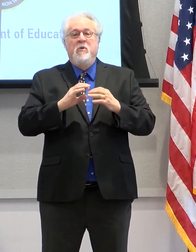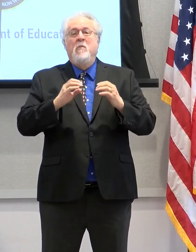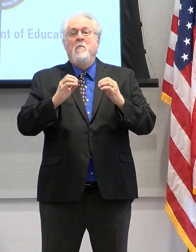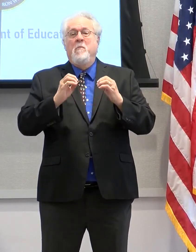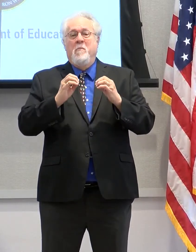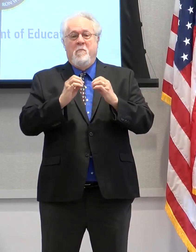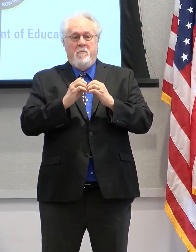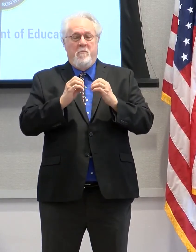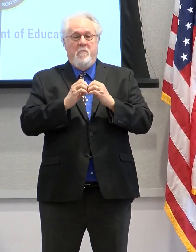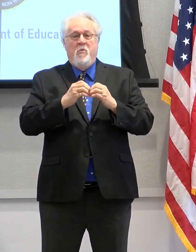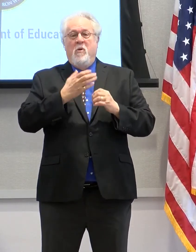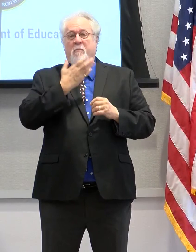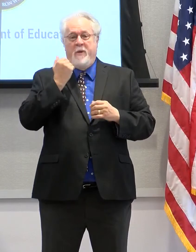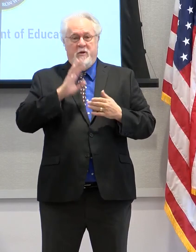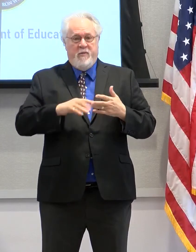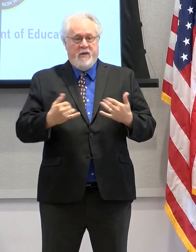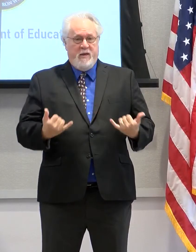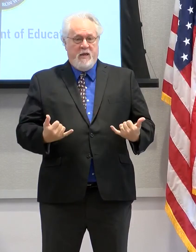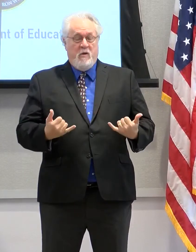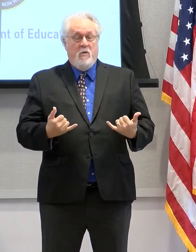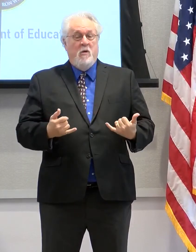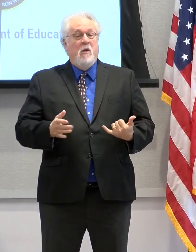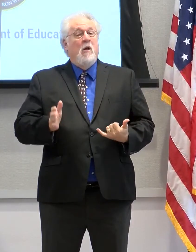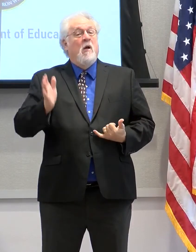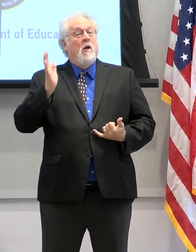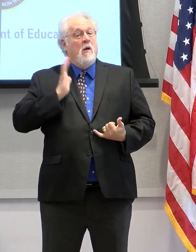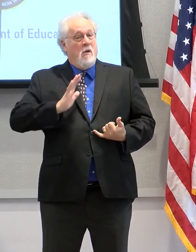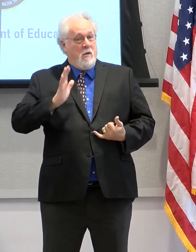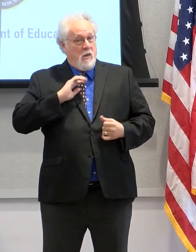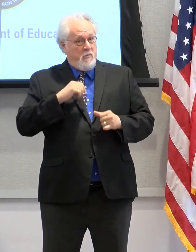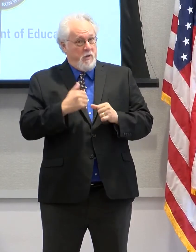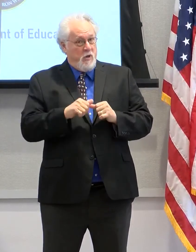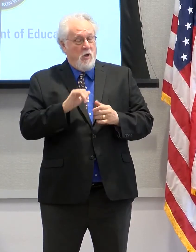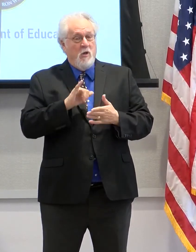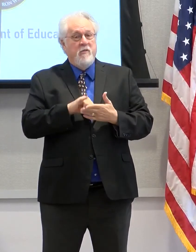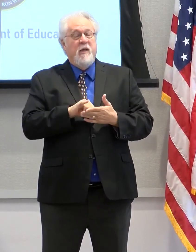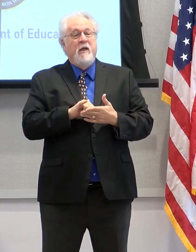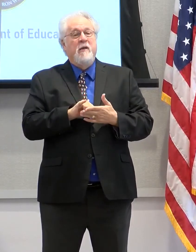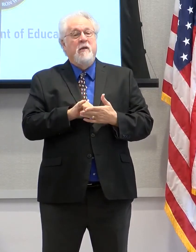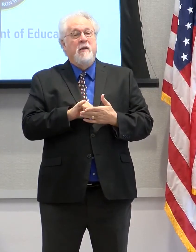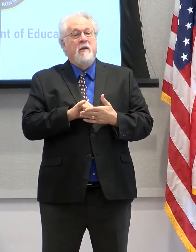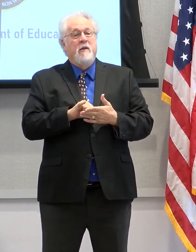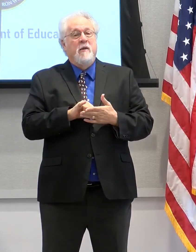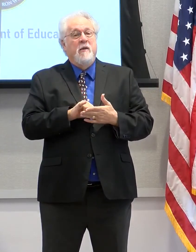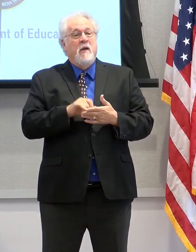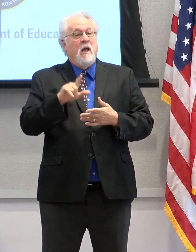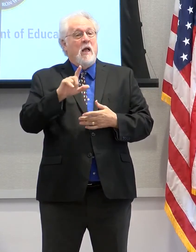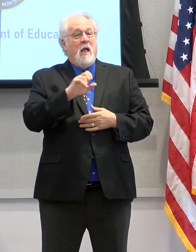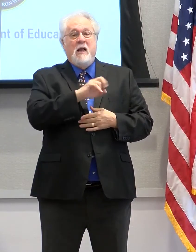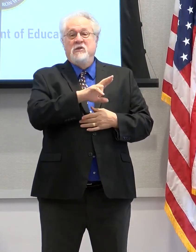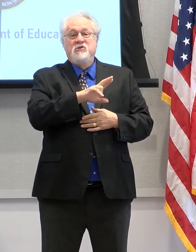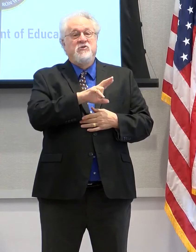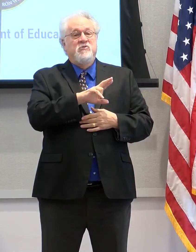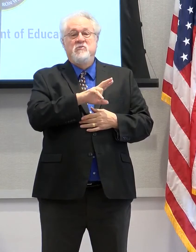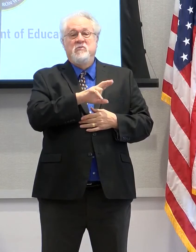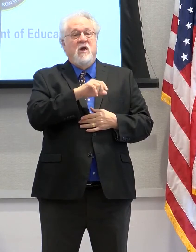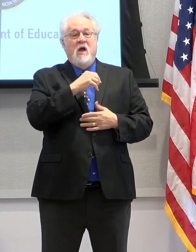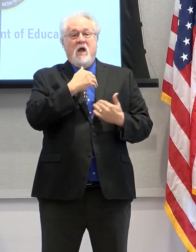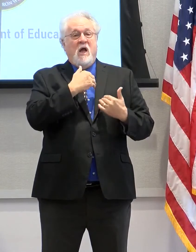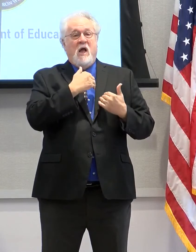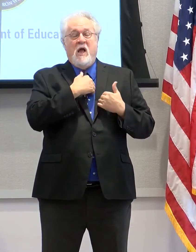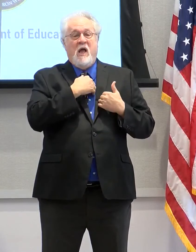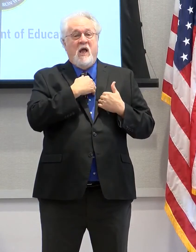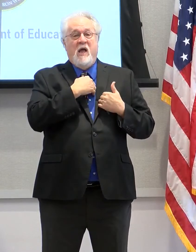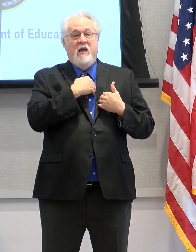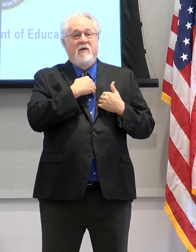substantive. There was a time, as I recall, that LSU did not have a lot of